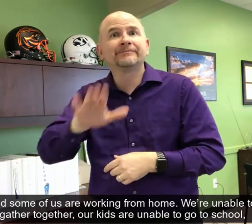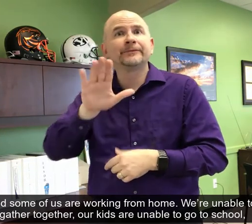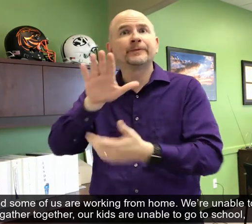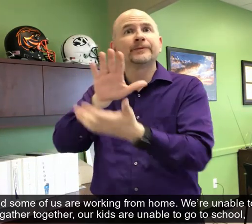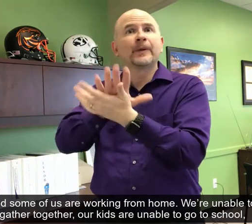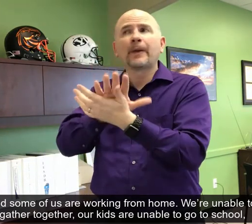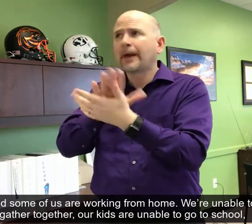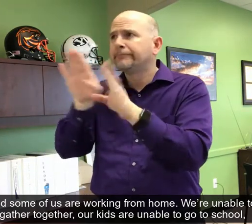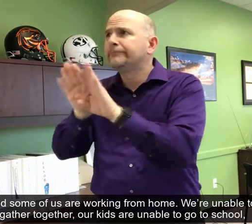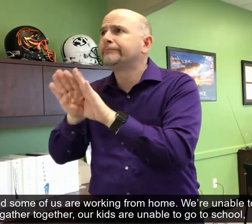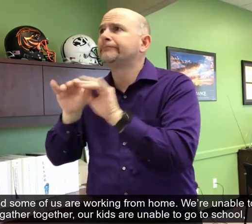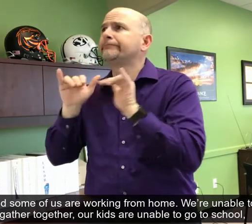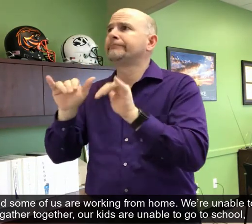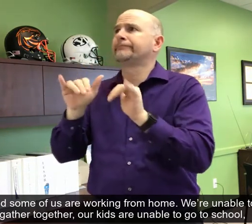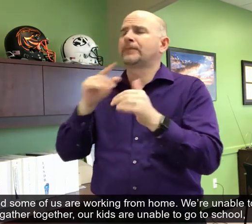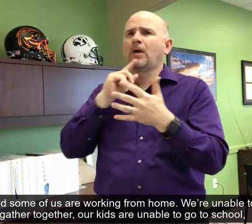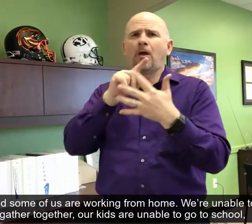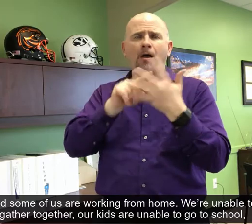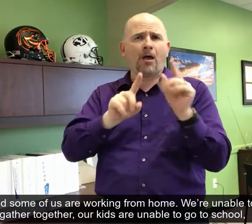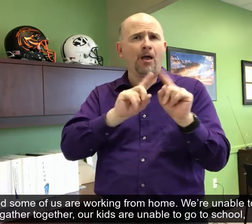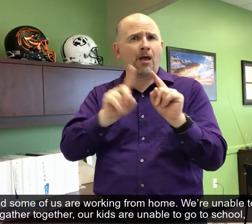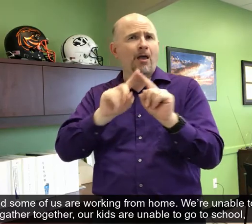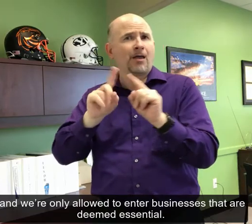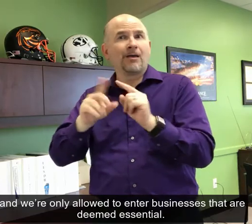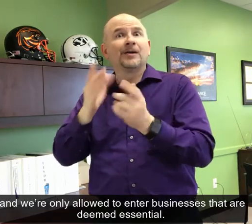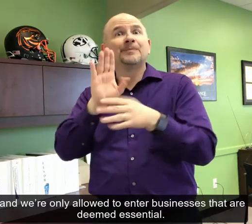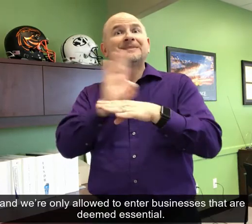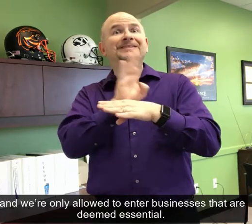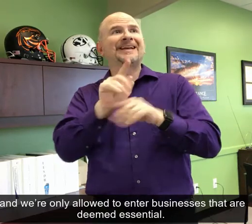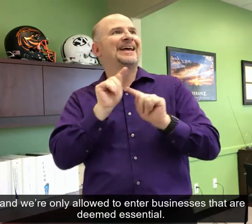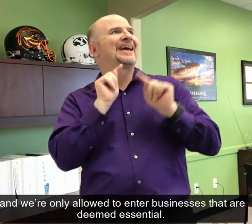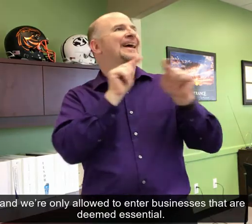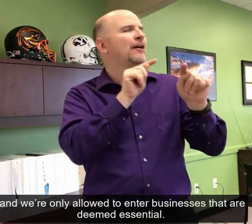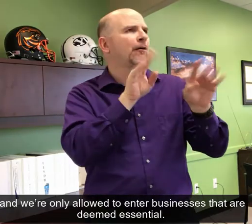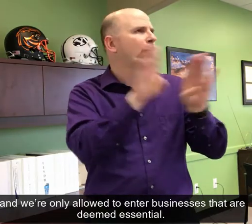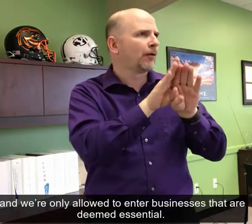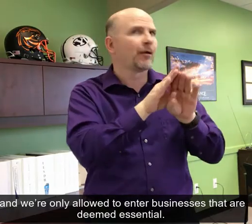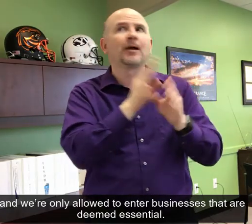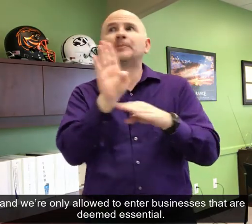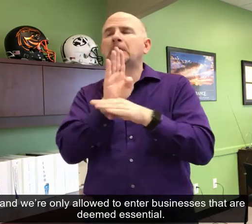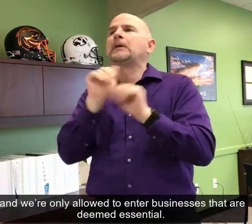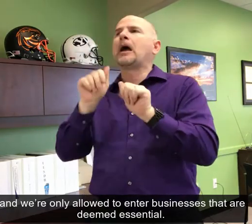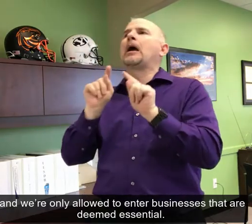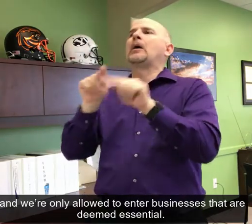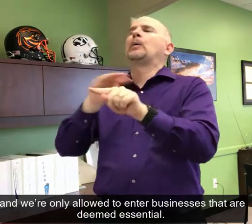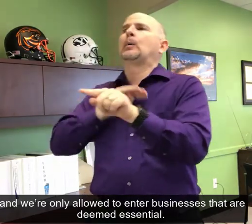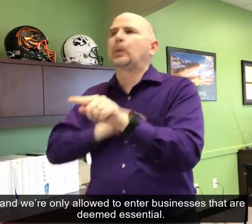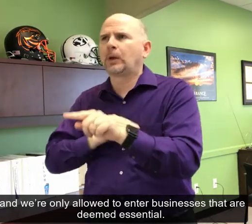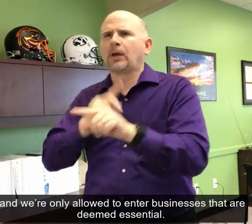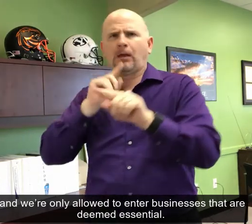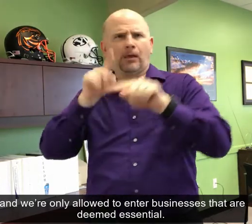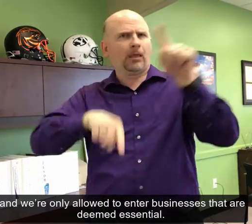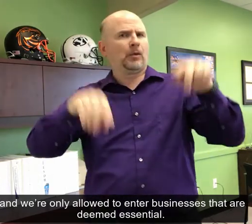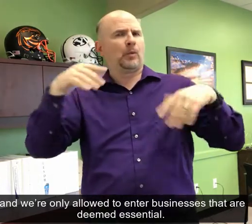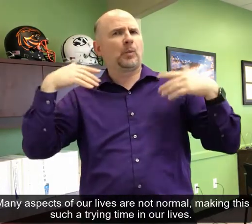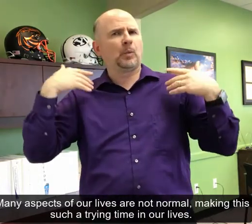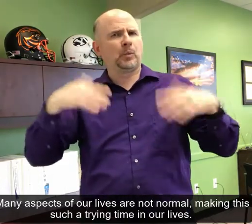our kids are unable to go to school, and we are only allowed to enter businesses that are deemed essential. Many